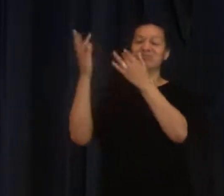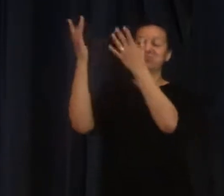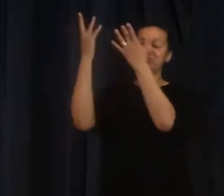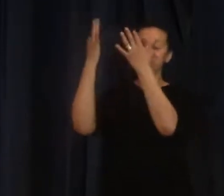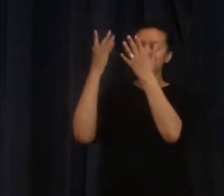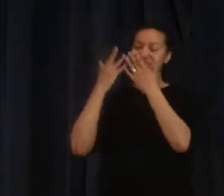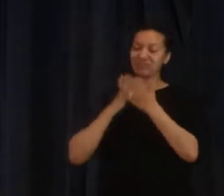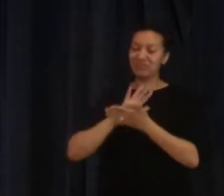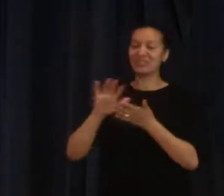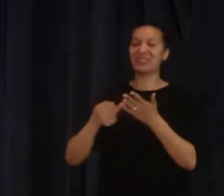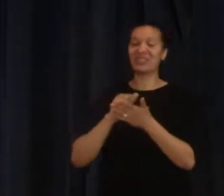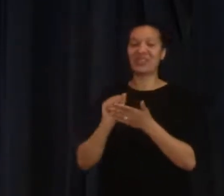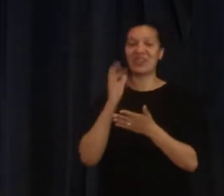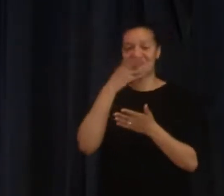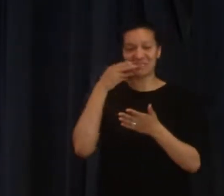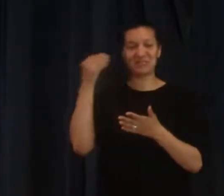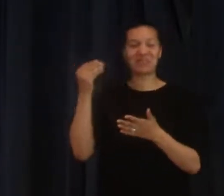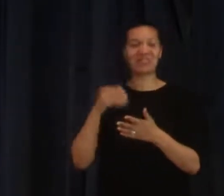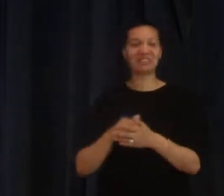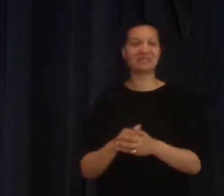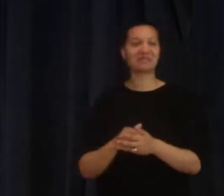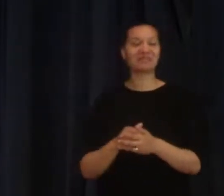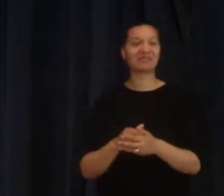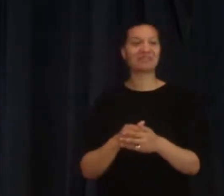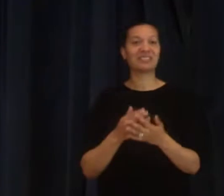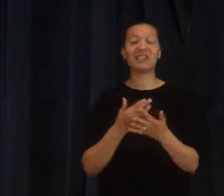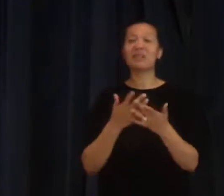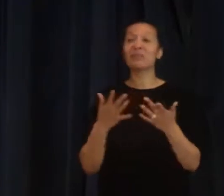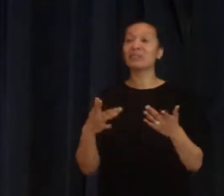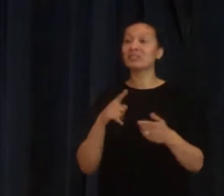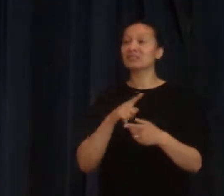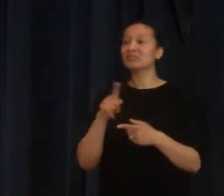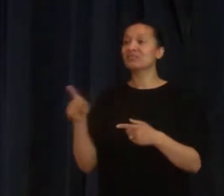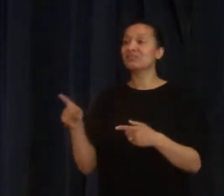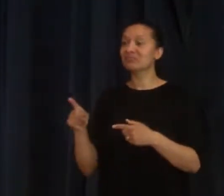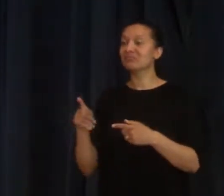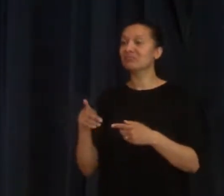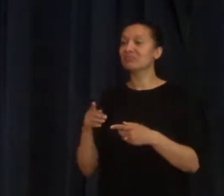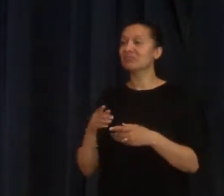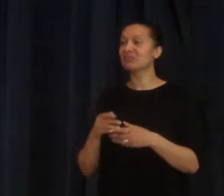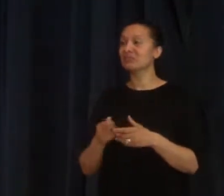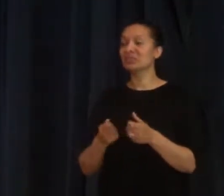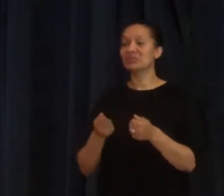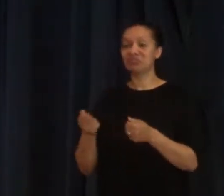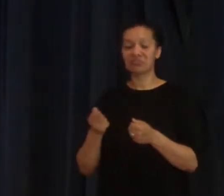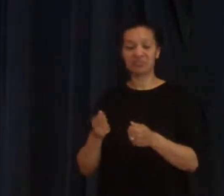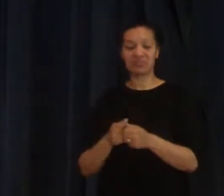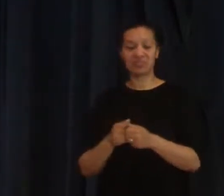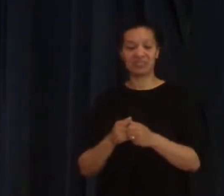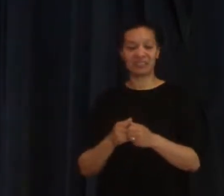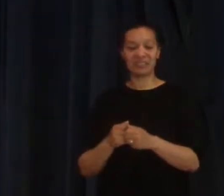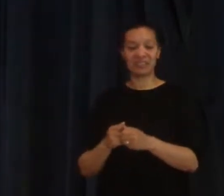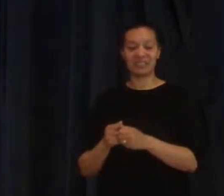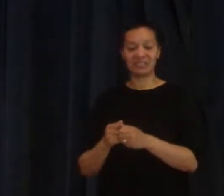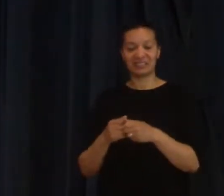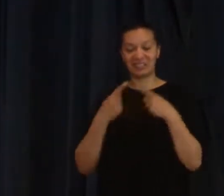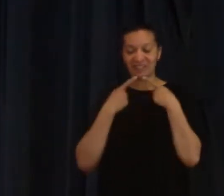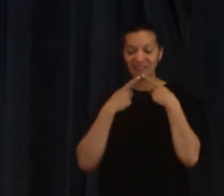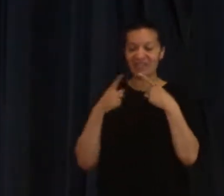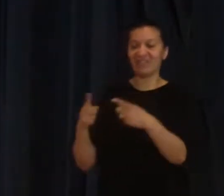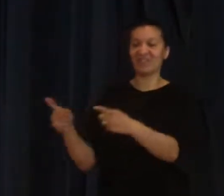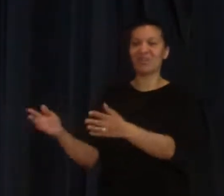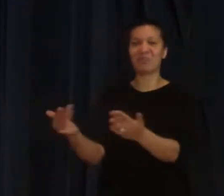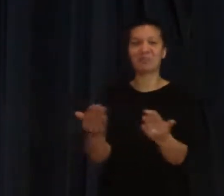many of you will go out ministering to people and we use that but you'll go out